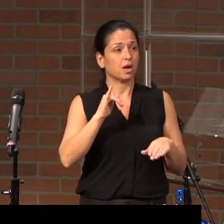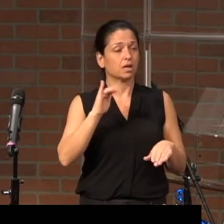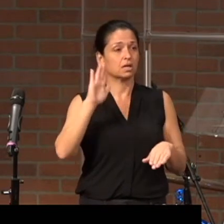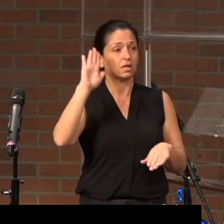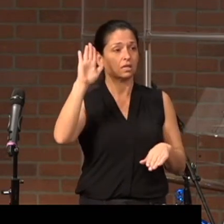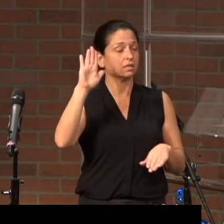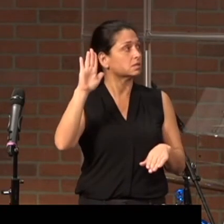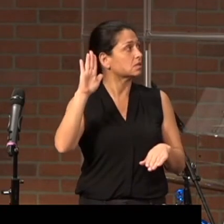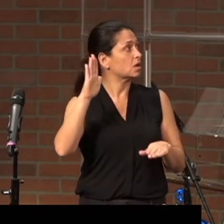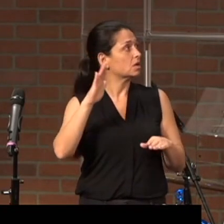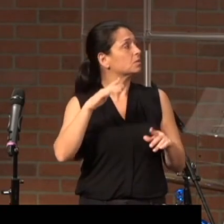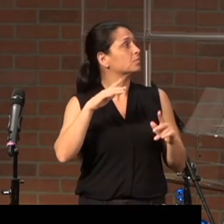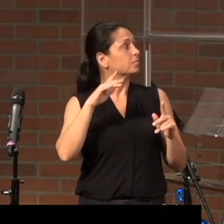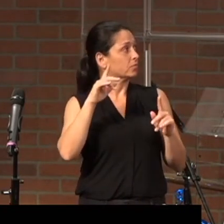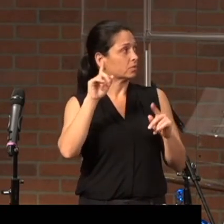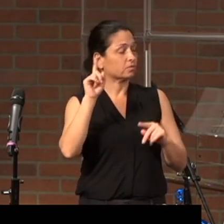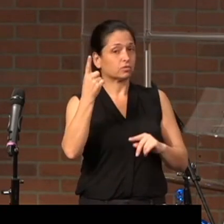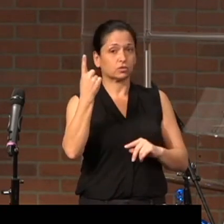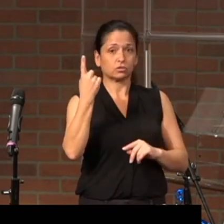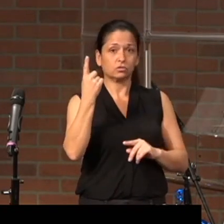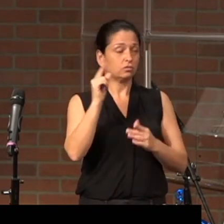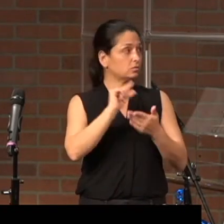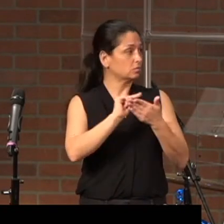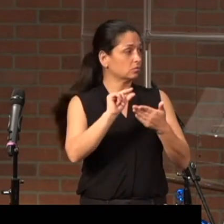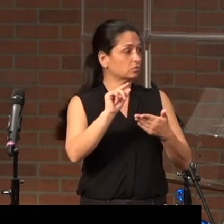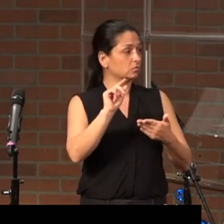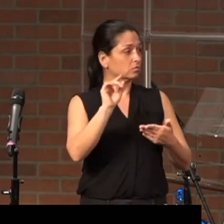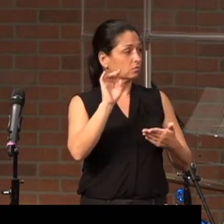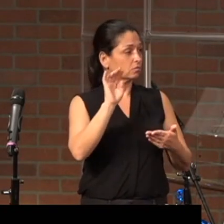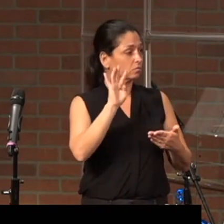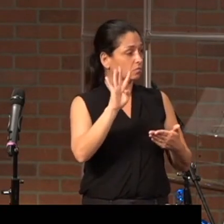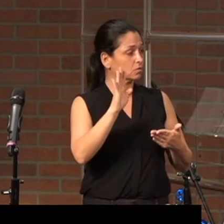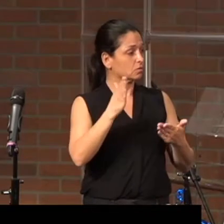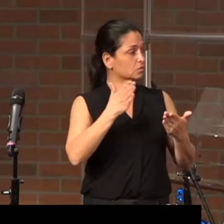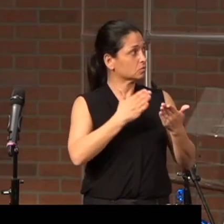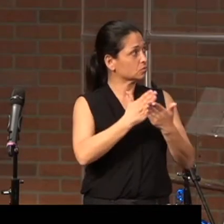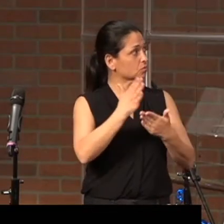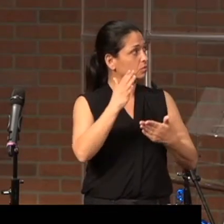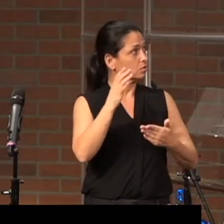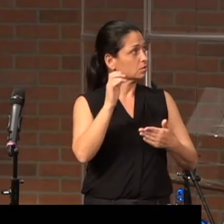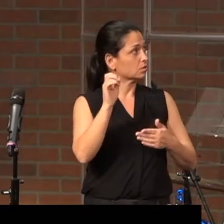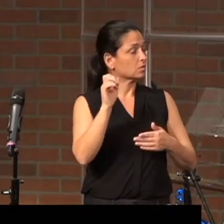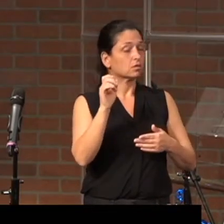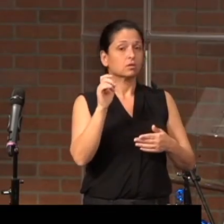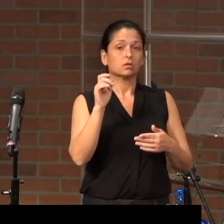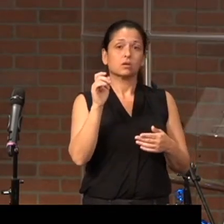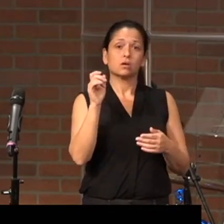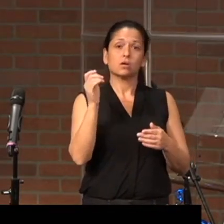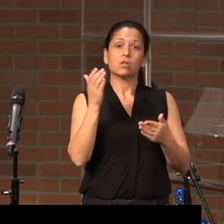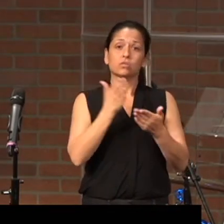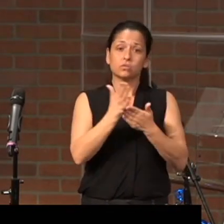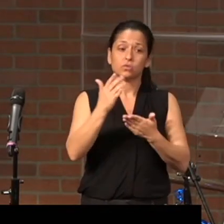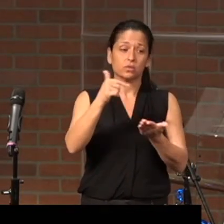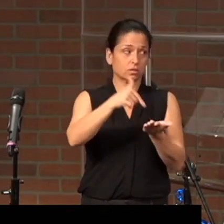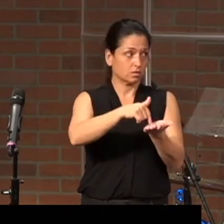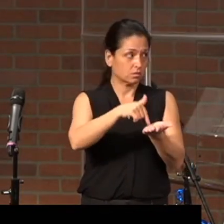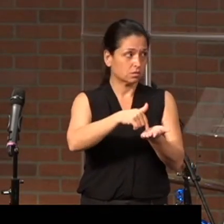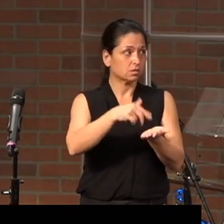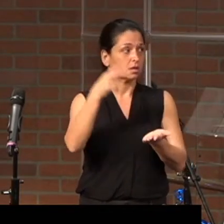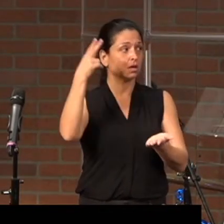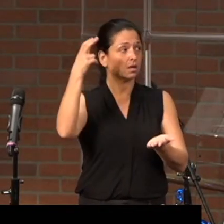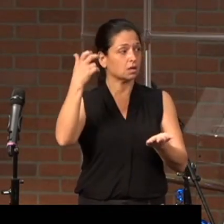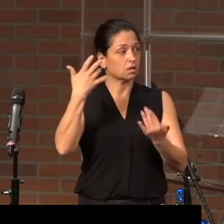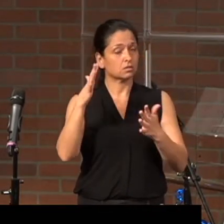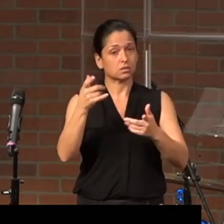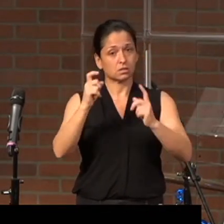Through these, going back to Jesus' glory and goodness, through these, he has given